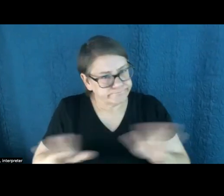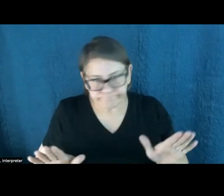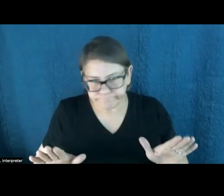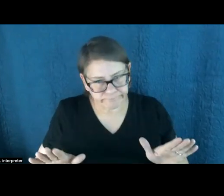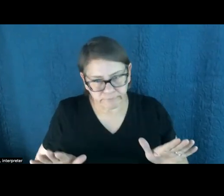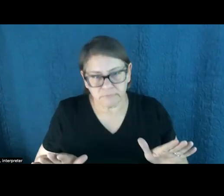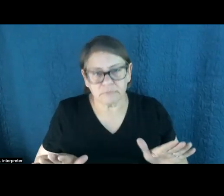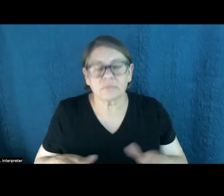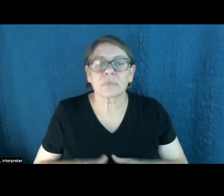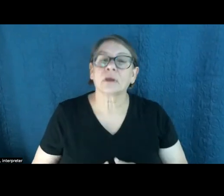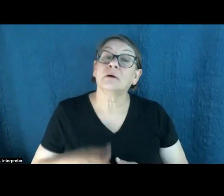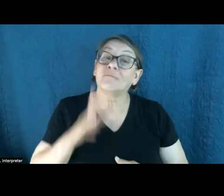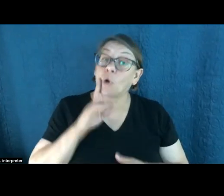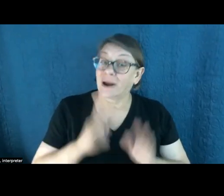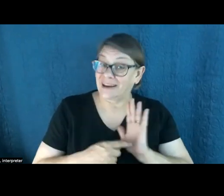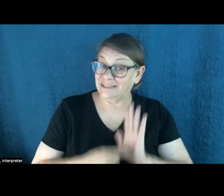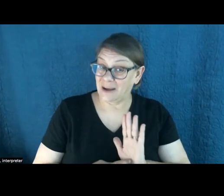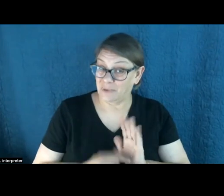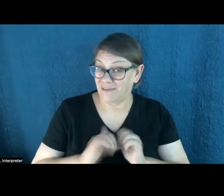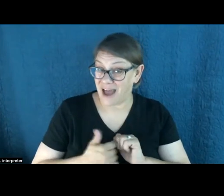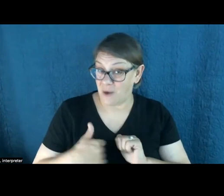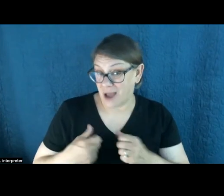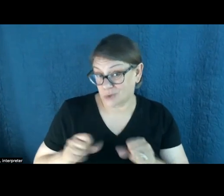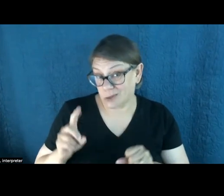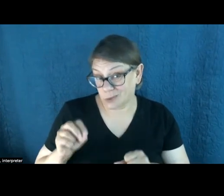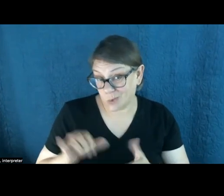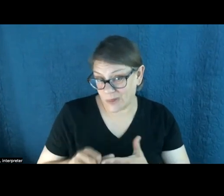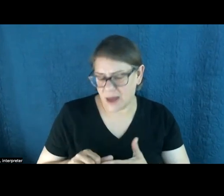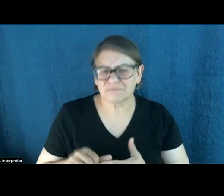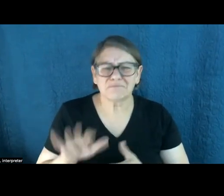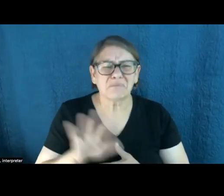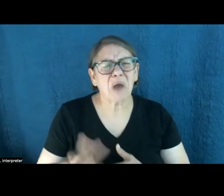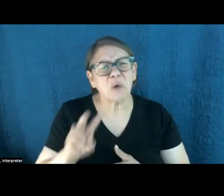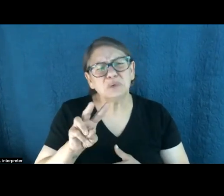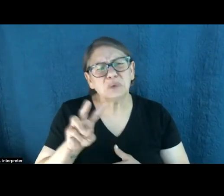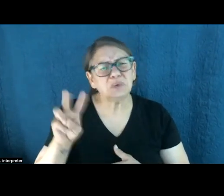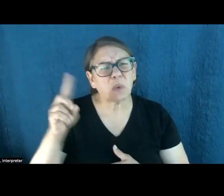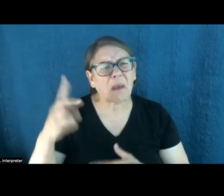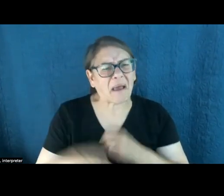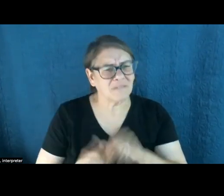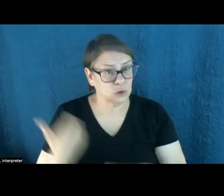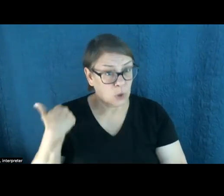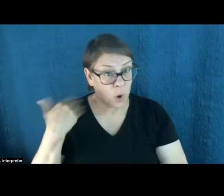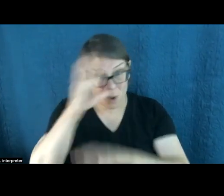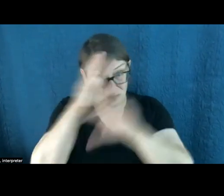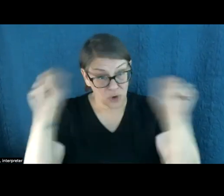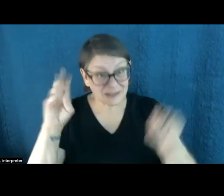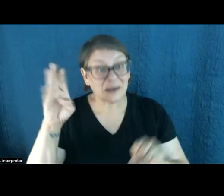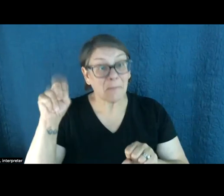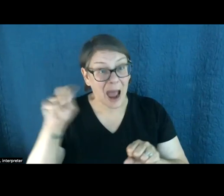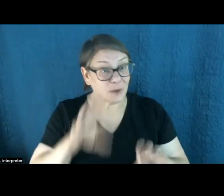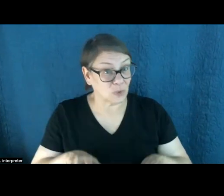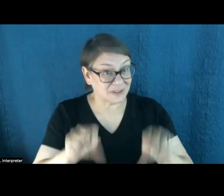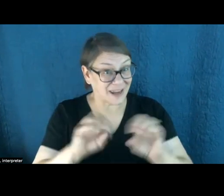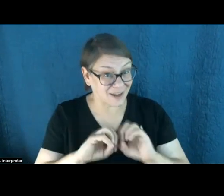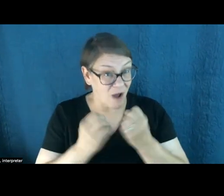So just to give you an example of one of the ways I've tried to do that, this was about two, two and a half years ago, right, as President Biden was taking office, I